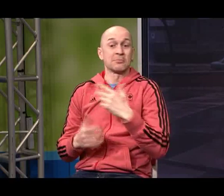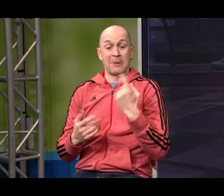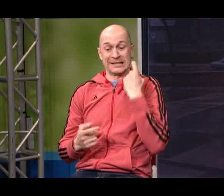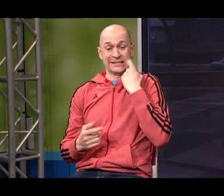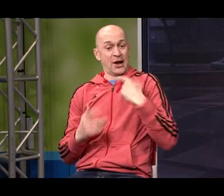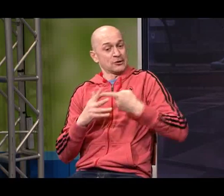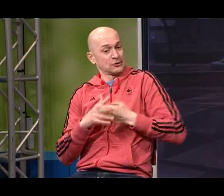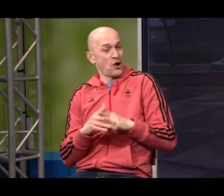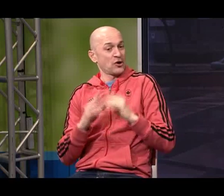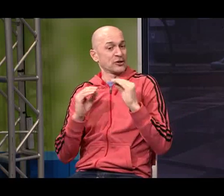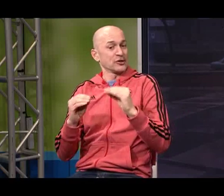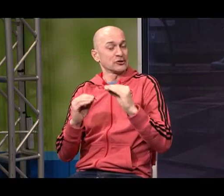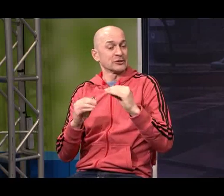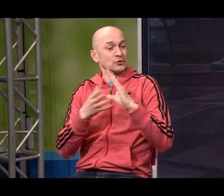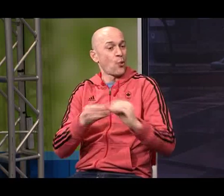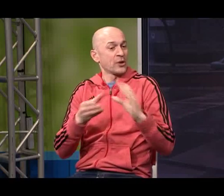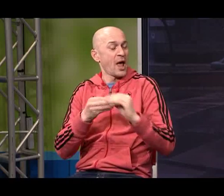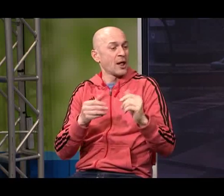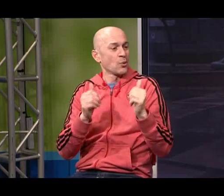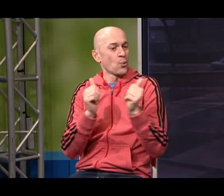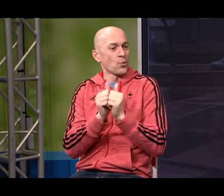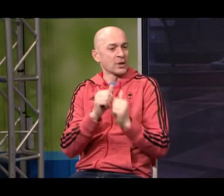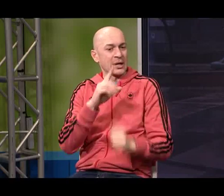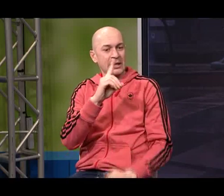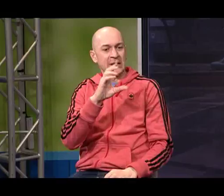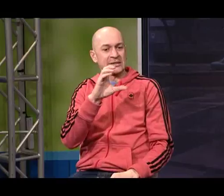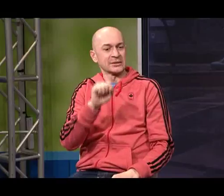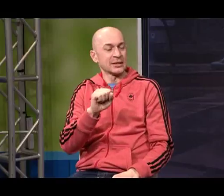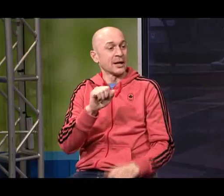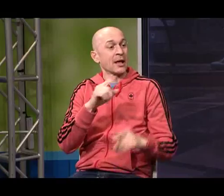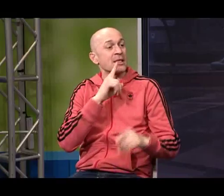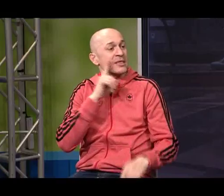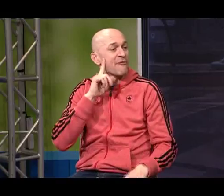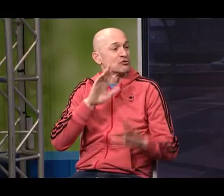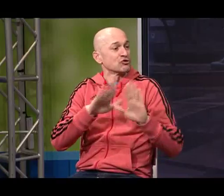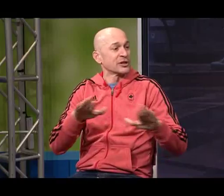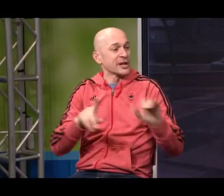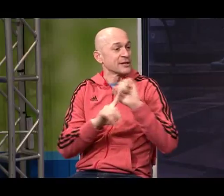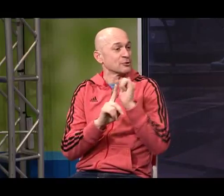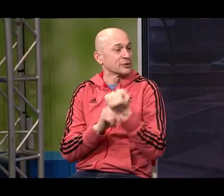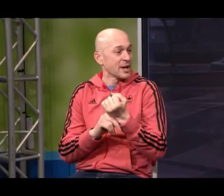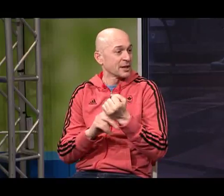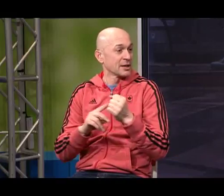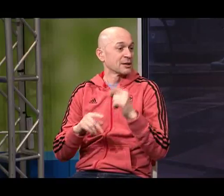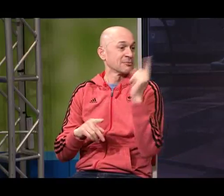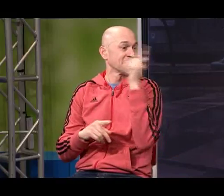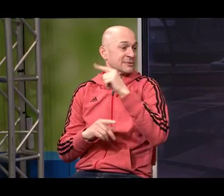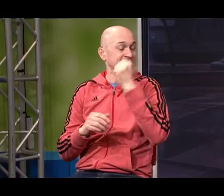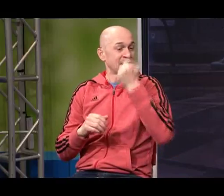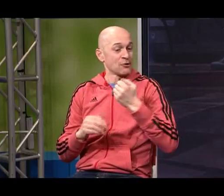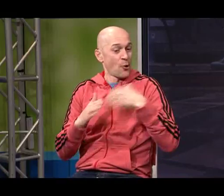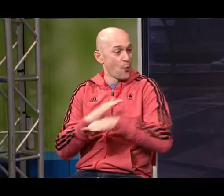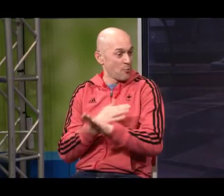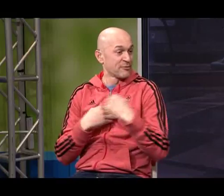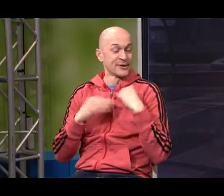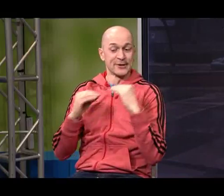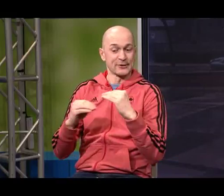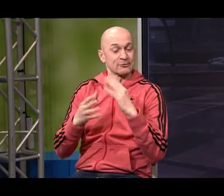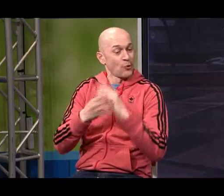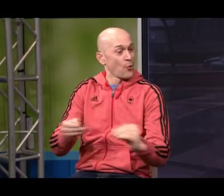festivals Which I have And I'm also teaching storytelling with Deaf Children's Society And that's in the